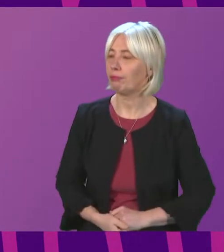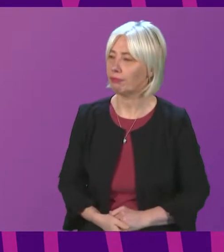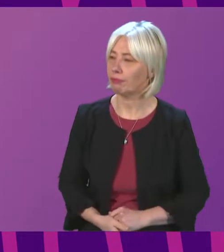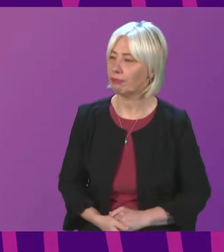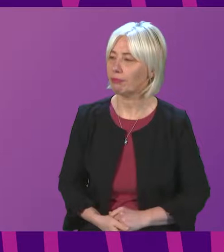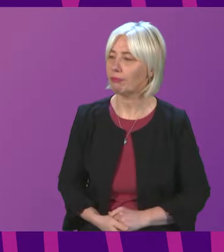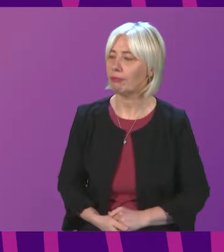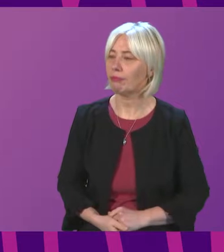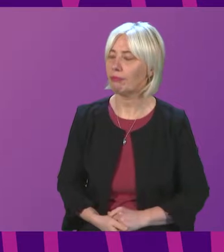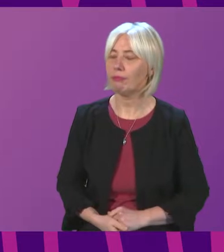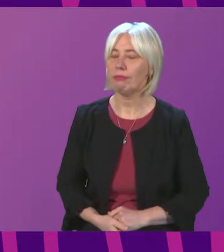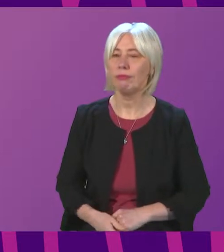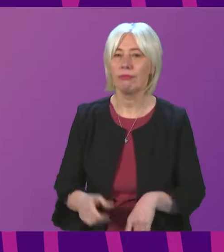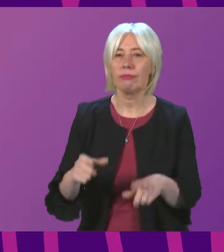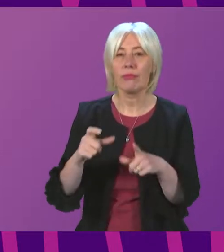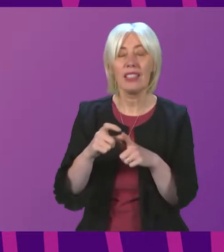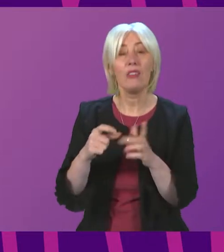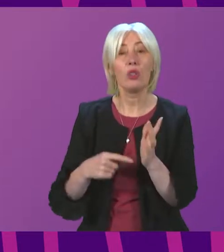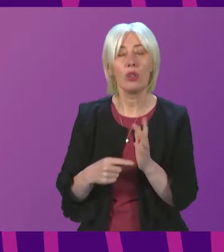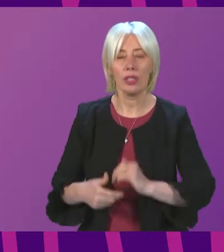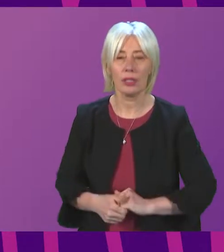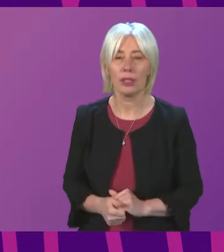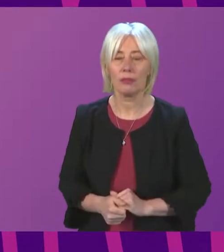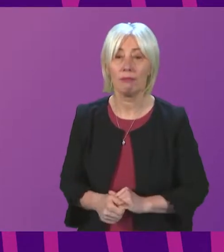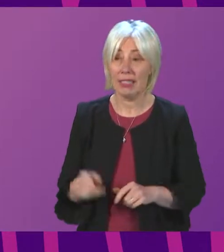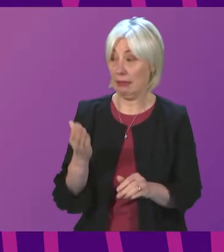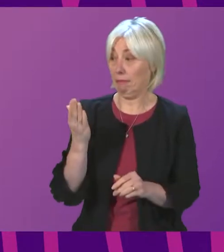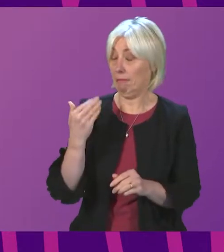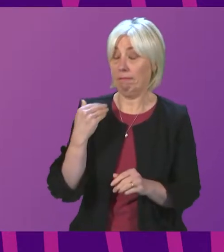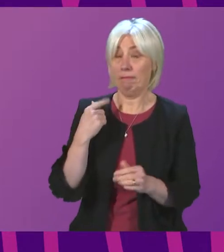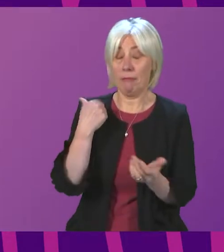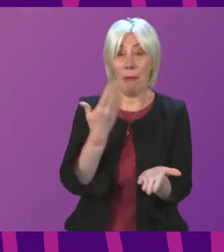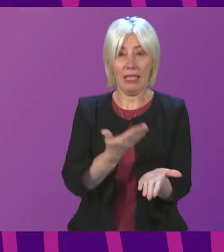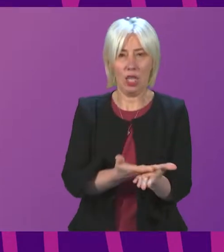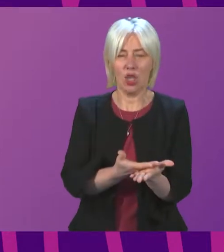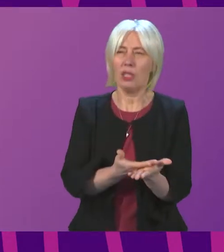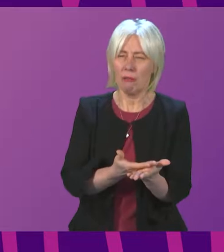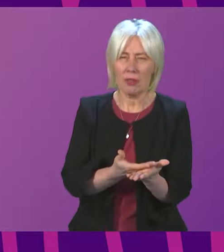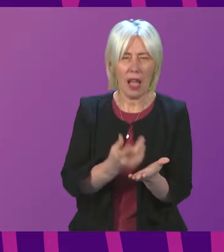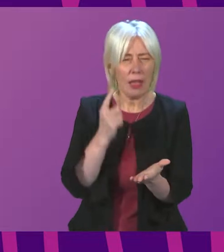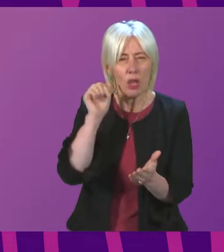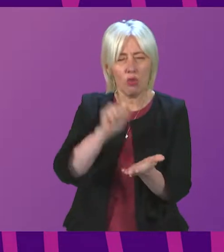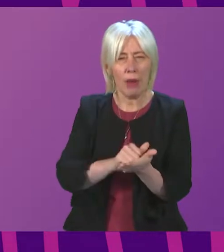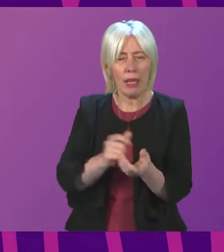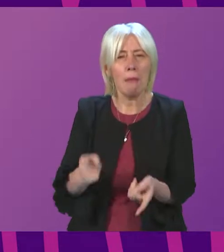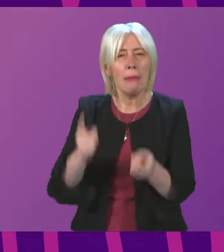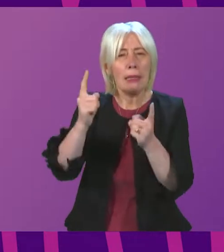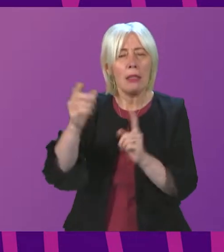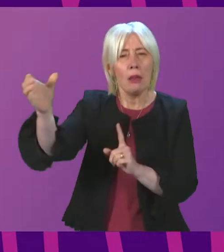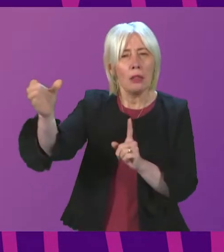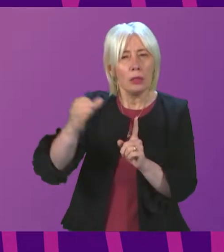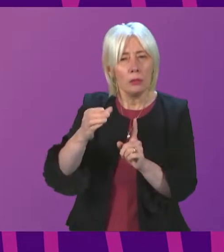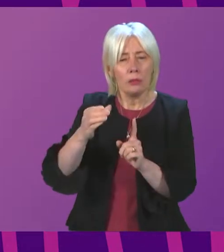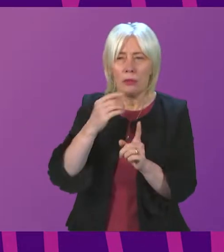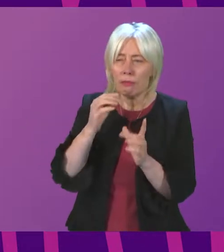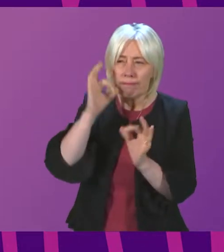david charts thank you convener um like the previous petition i wonder if we could get the correct minister in to ask